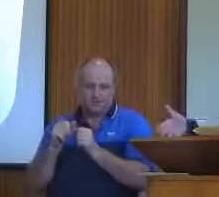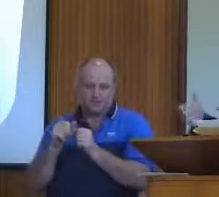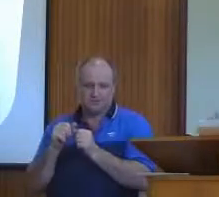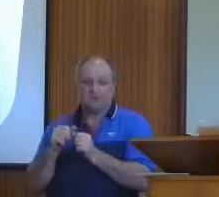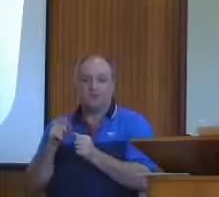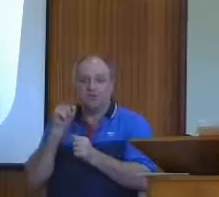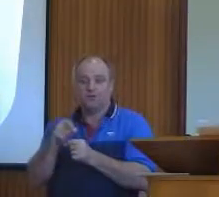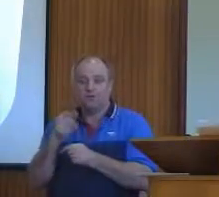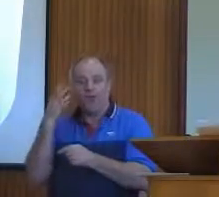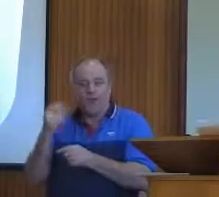did not have before.